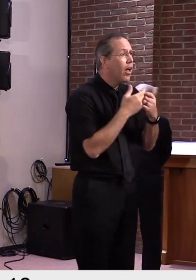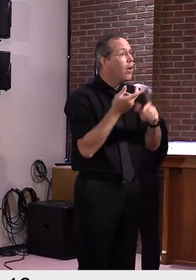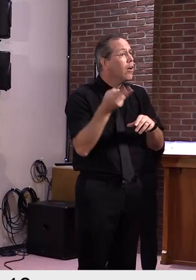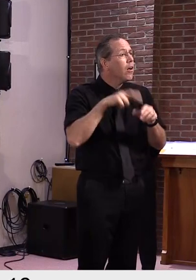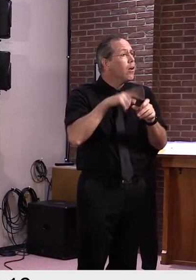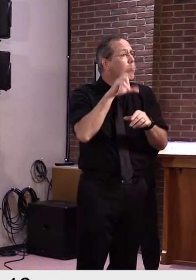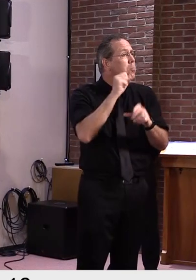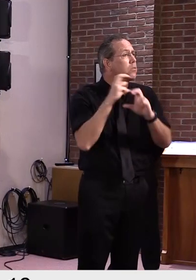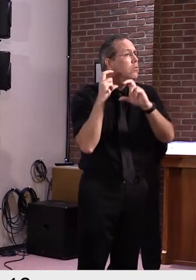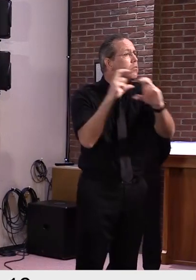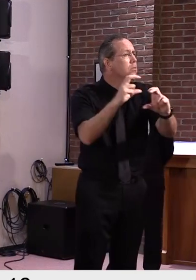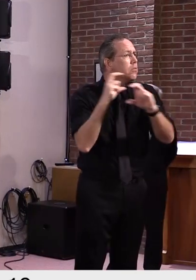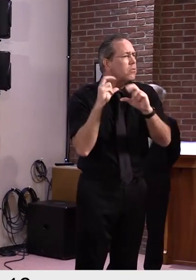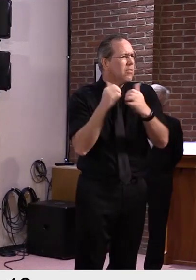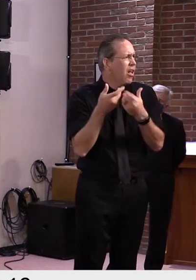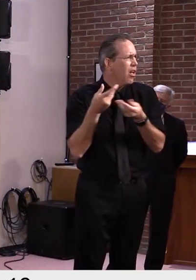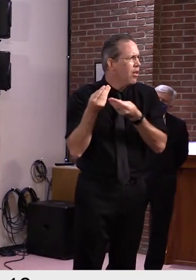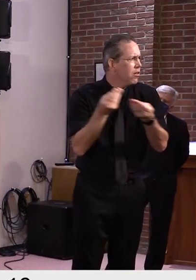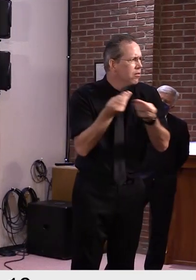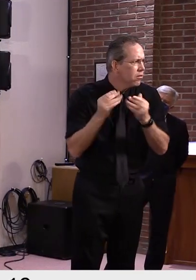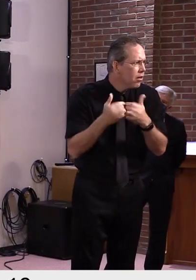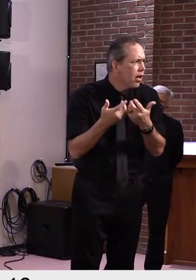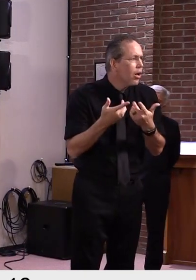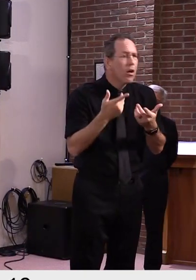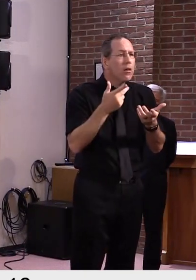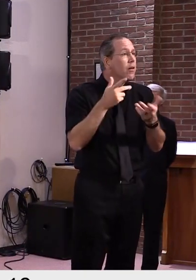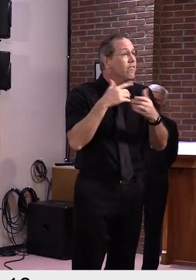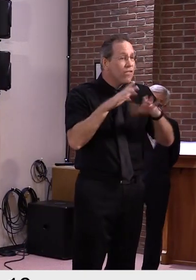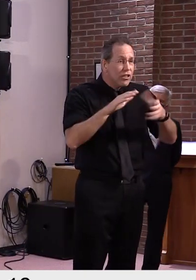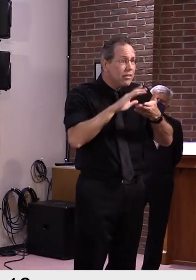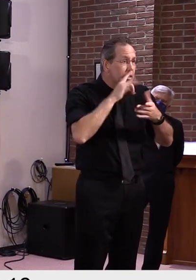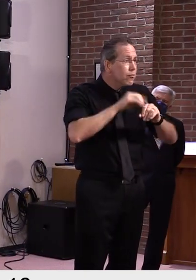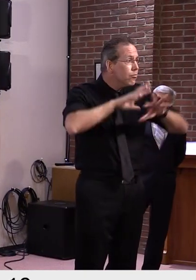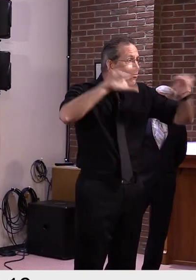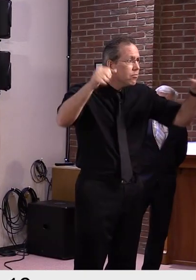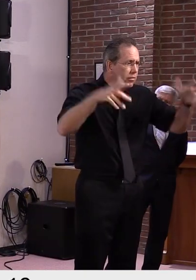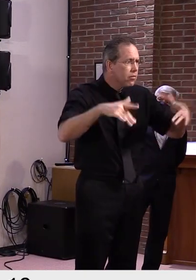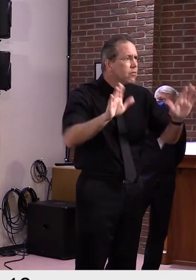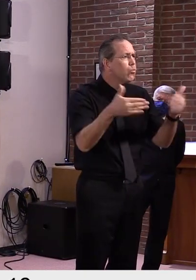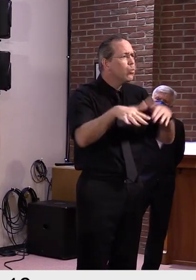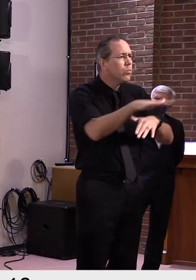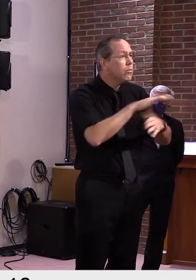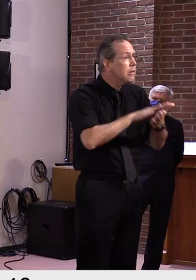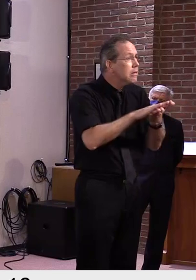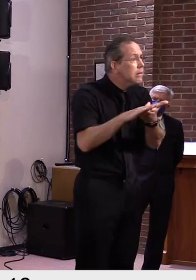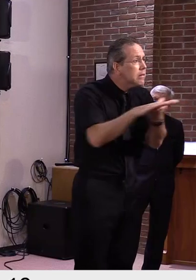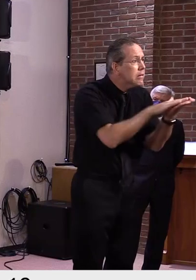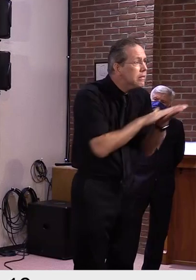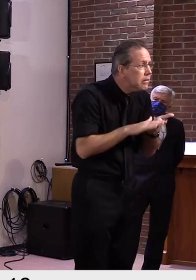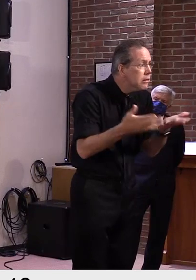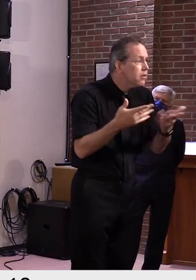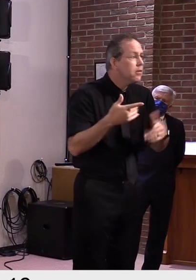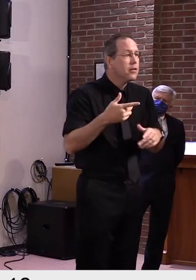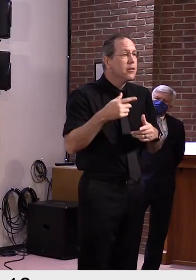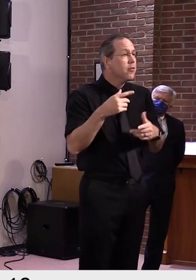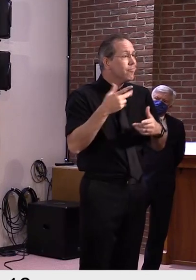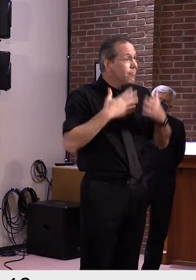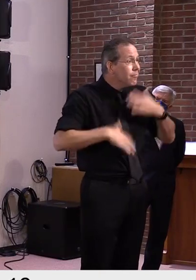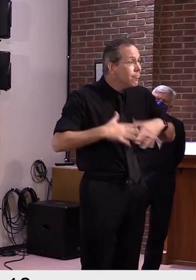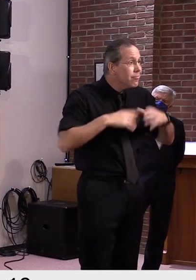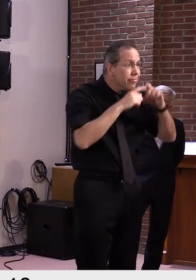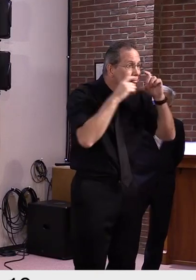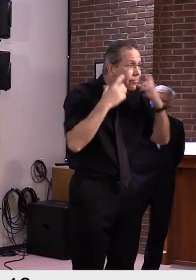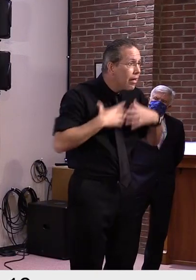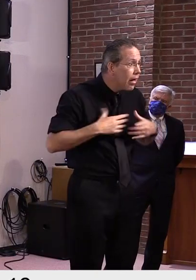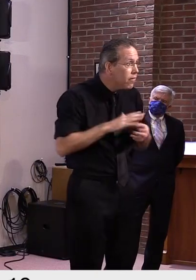protocols, PPE cleaning and disinfecting, disinfecting protocols, physical distancing, classroom breakout,